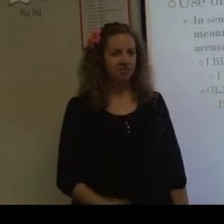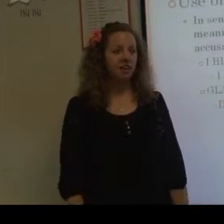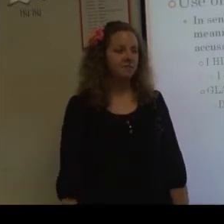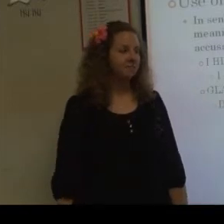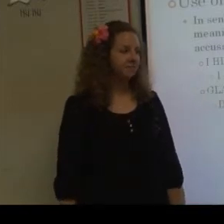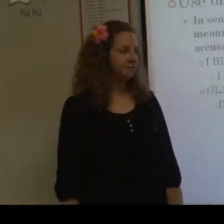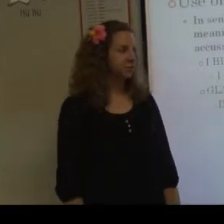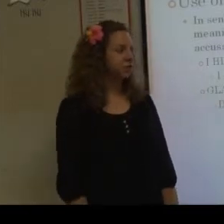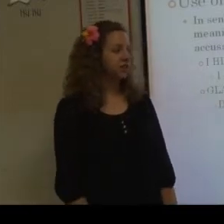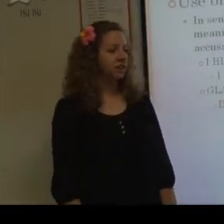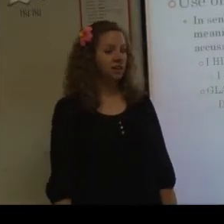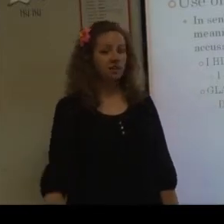Okay. So try that again.